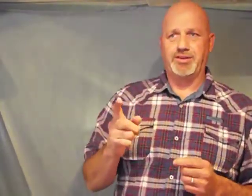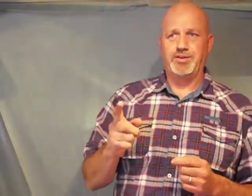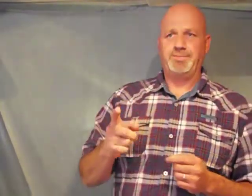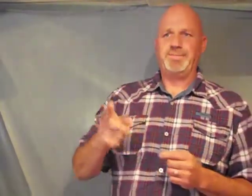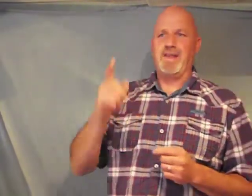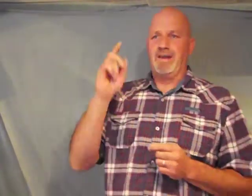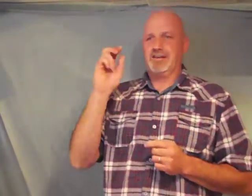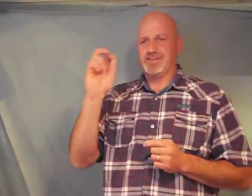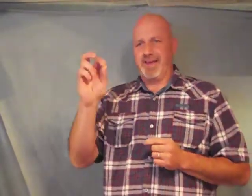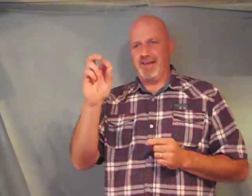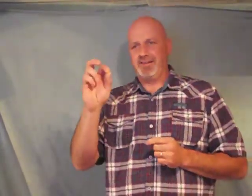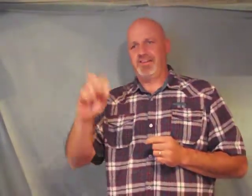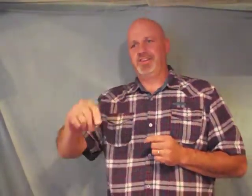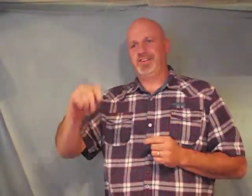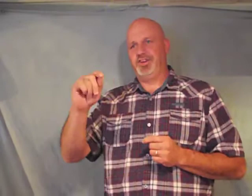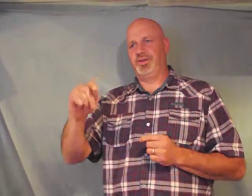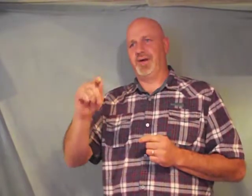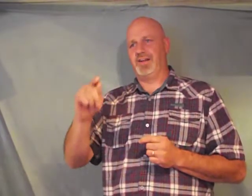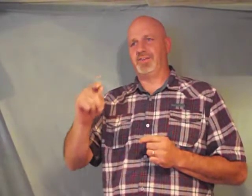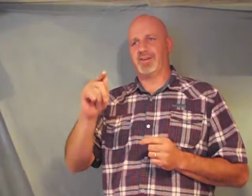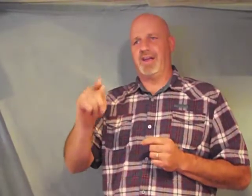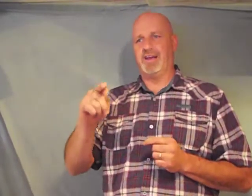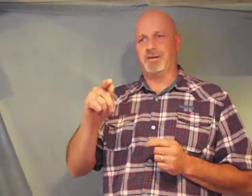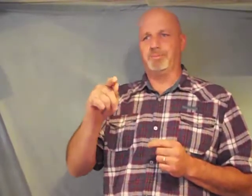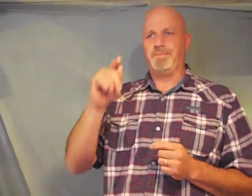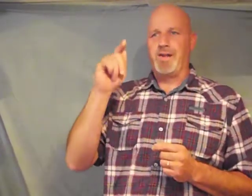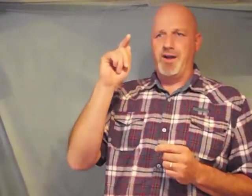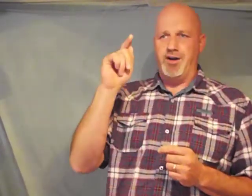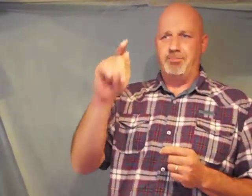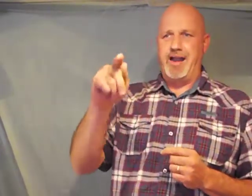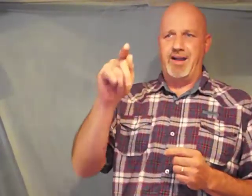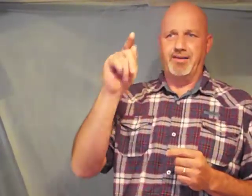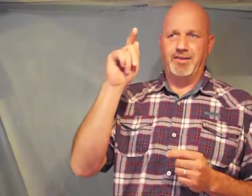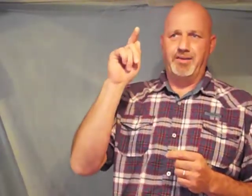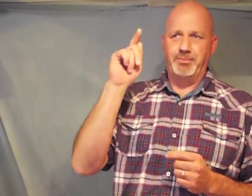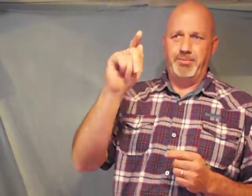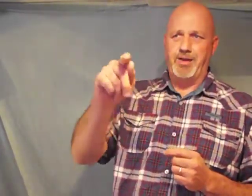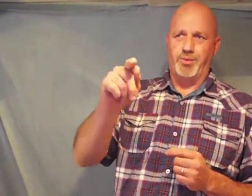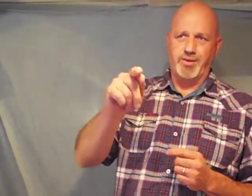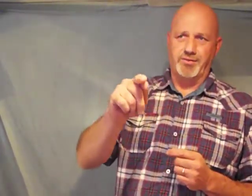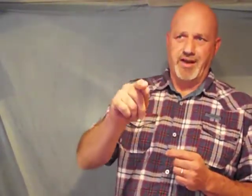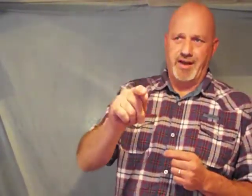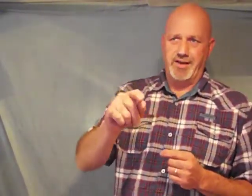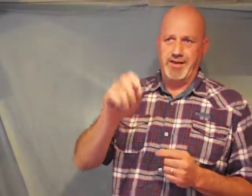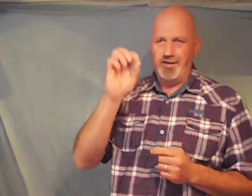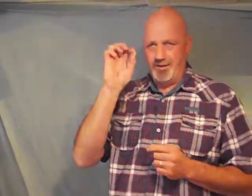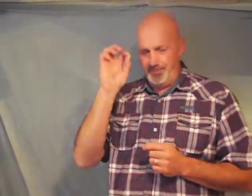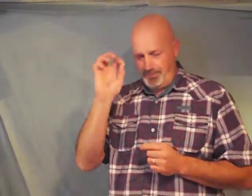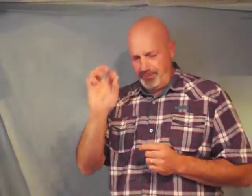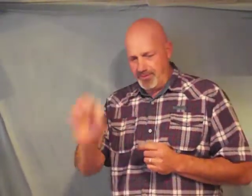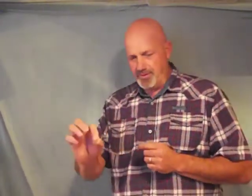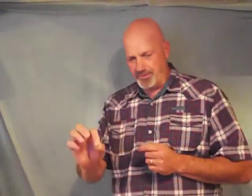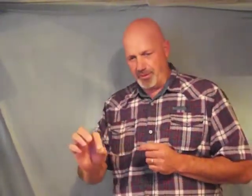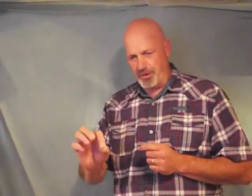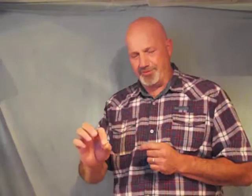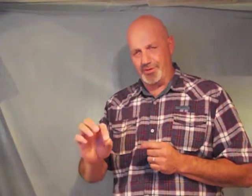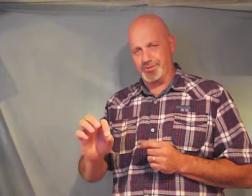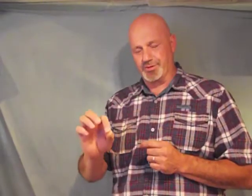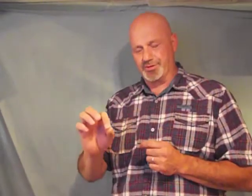Satan you and your kingdom are bound by the word of God from our food sources